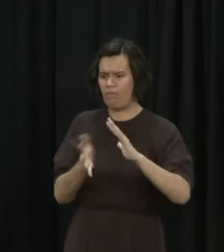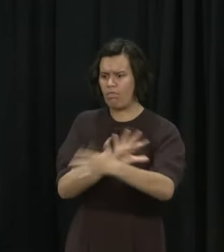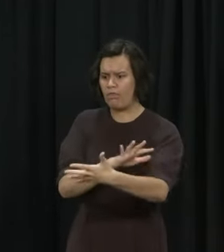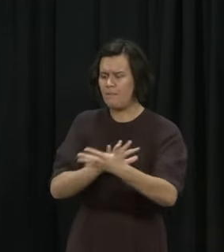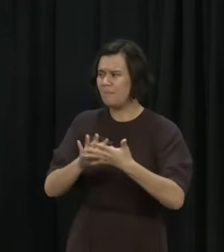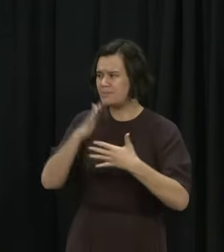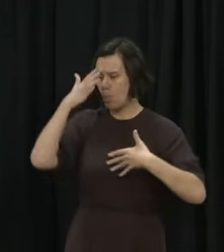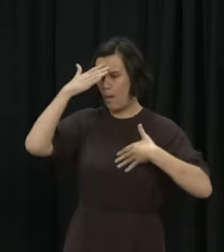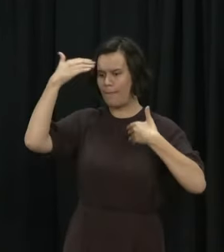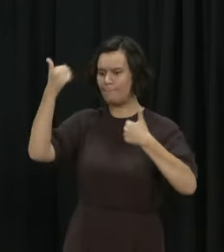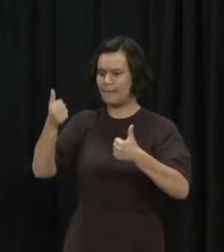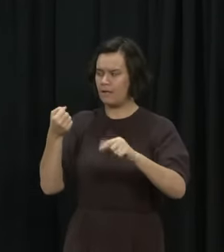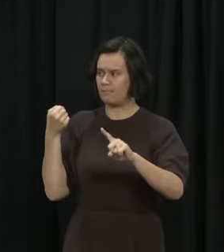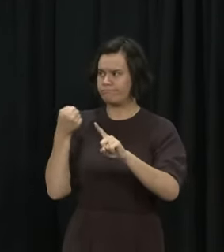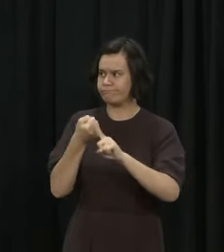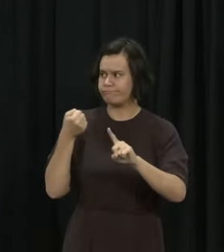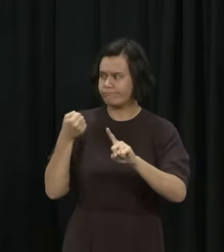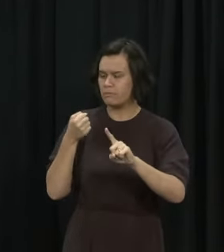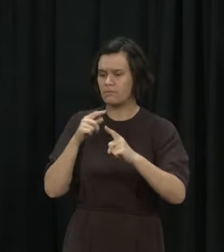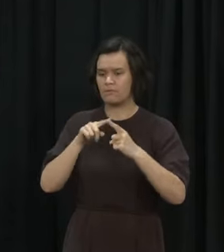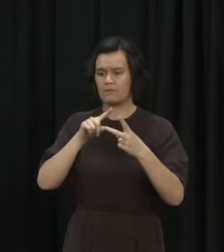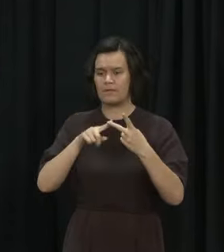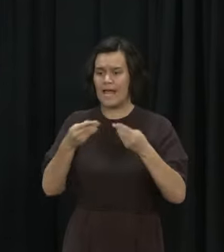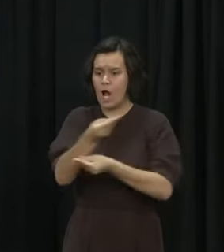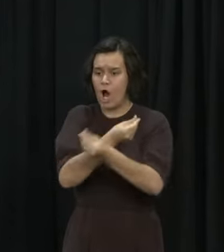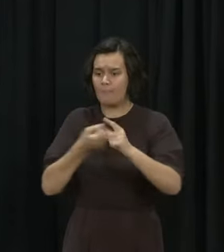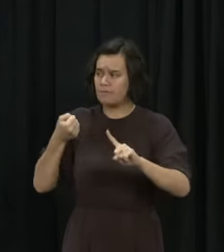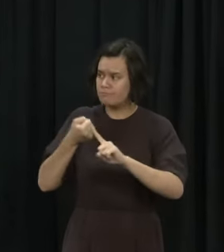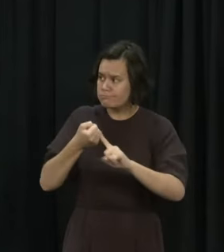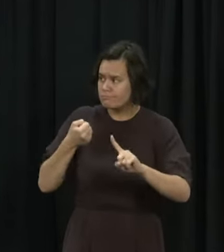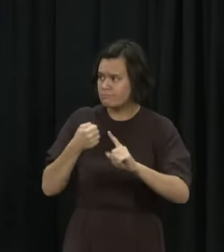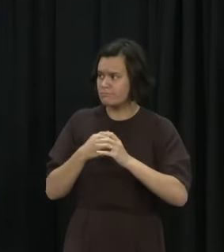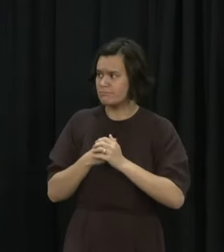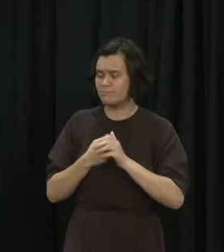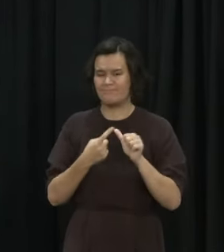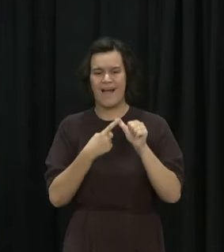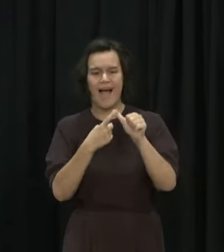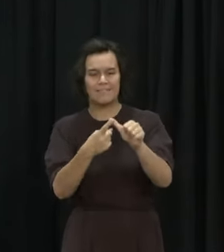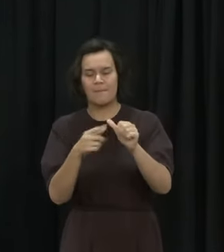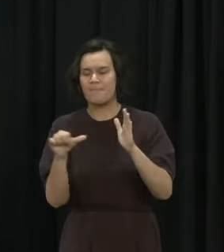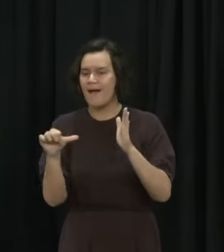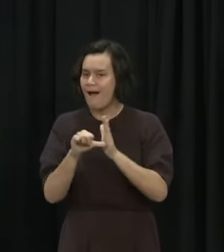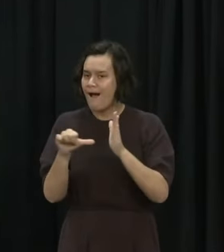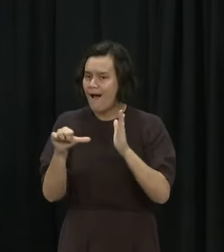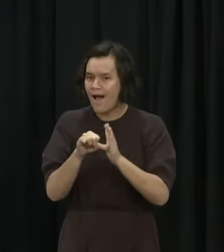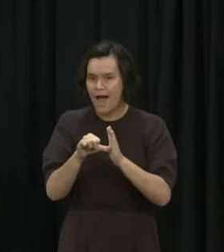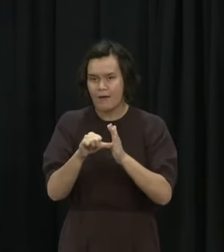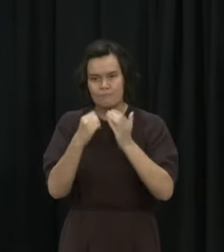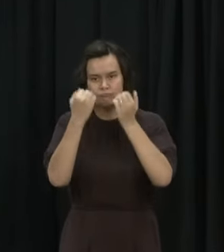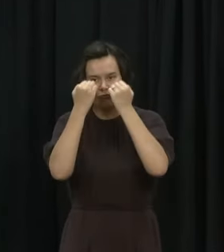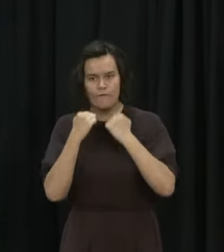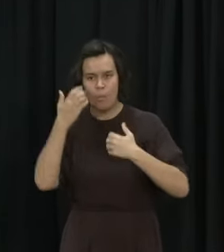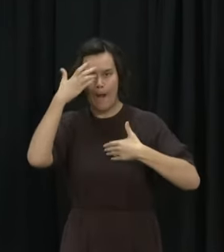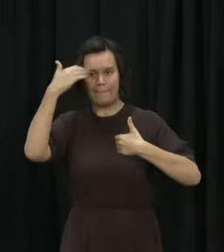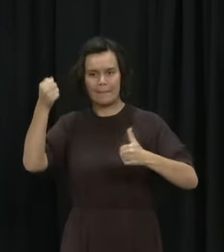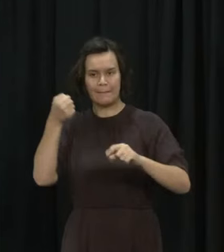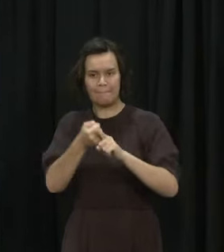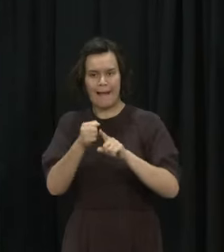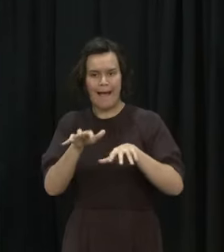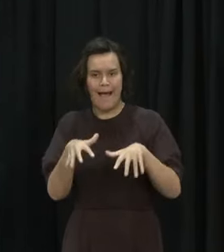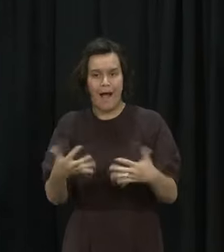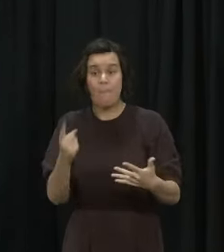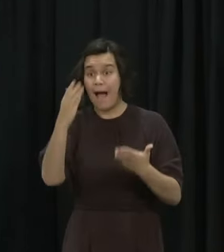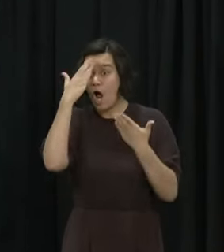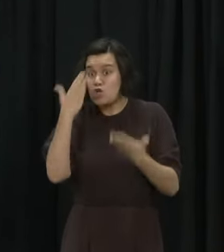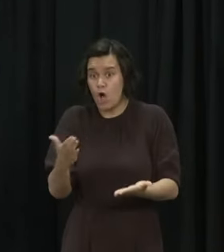on the economy? Difficult to model the well-being effects but we do acknowledge that there are well-being effects